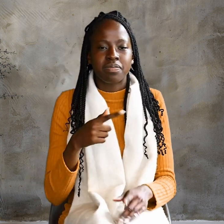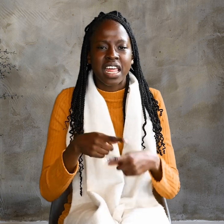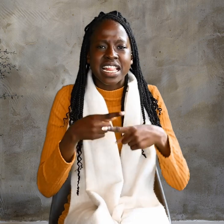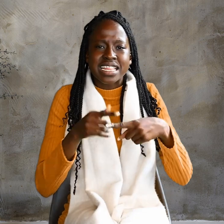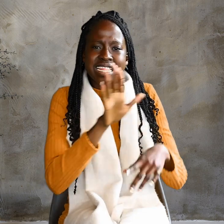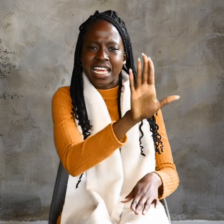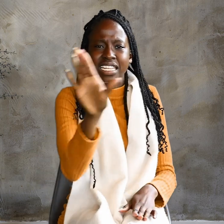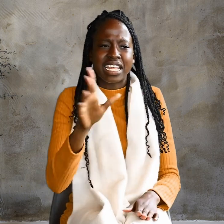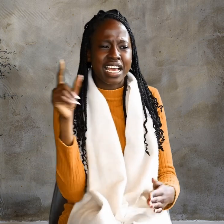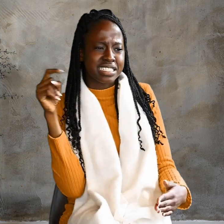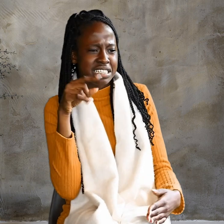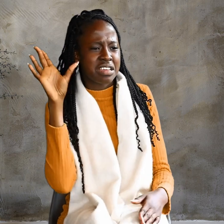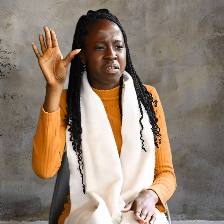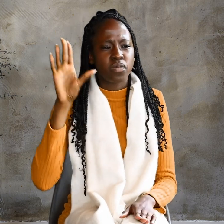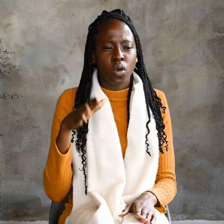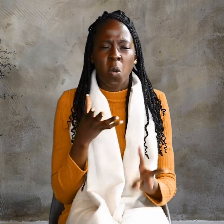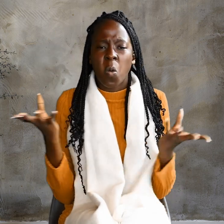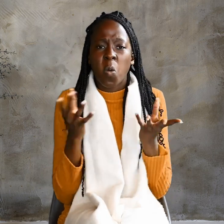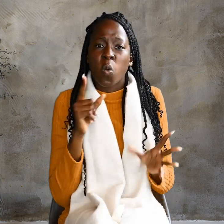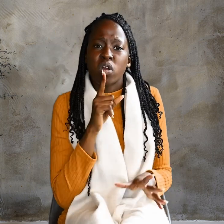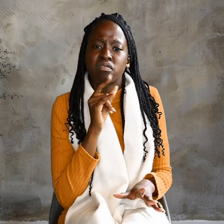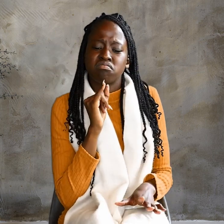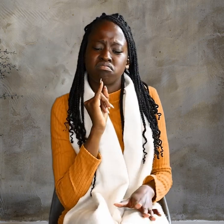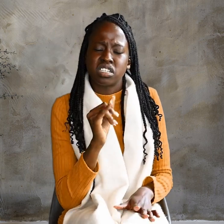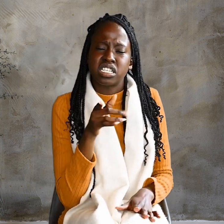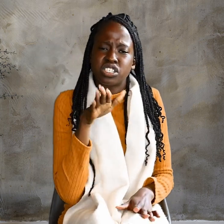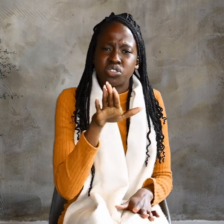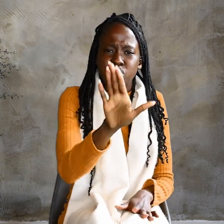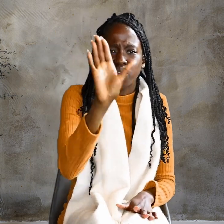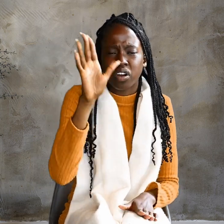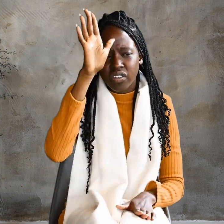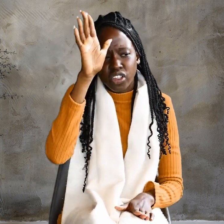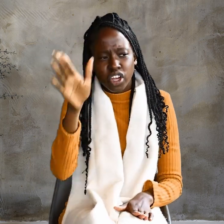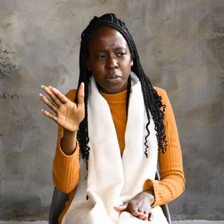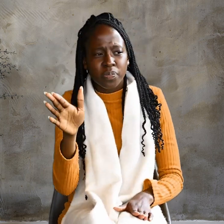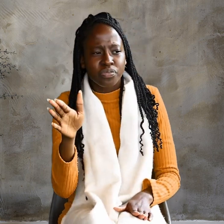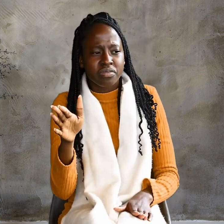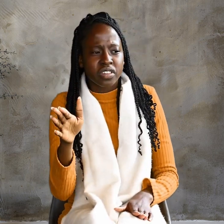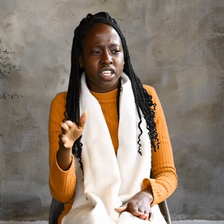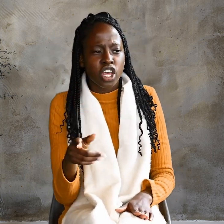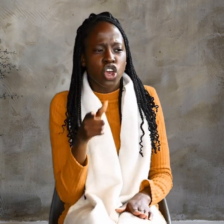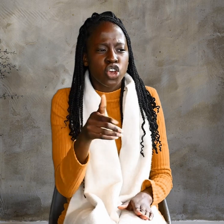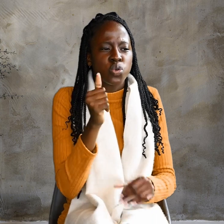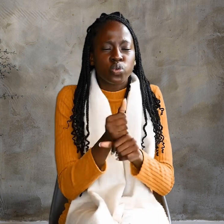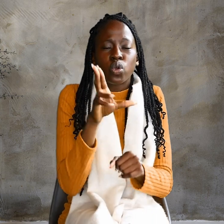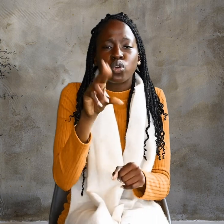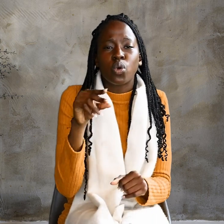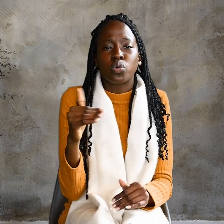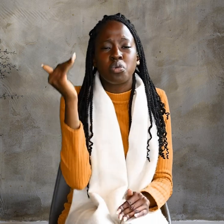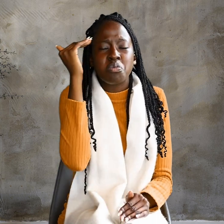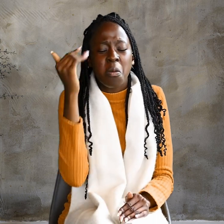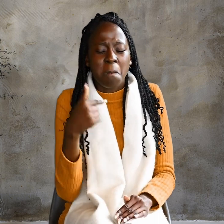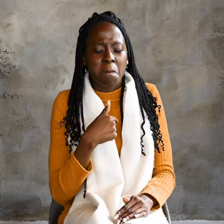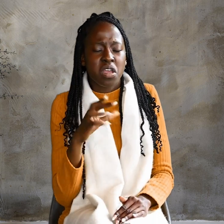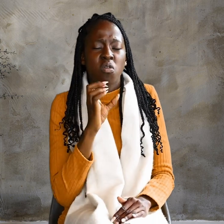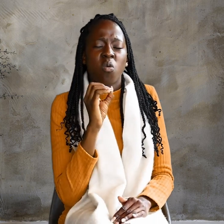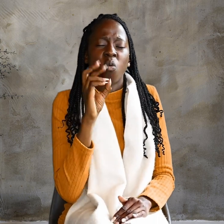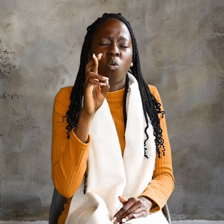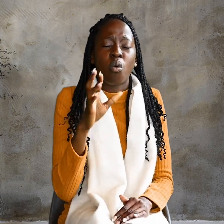Then they asked him, Where is your Father? You do not know me or my